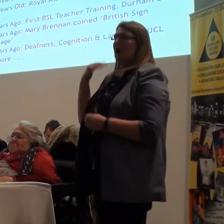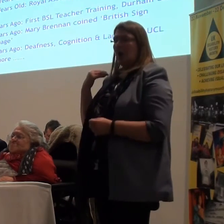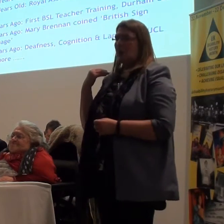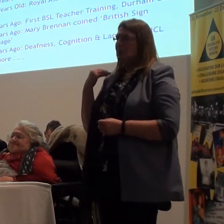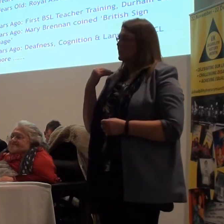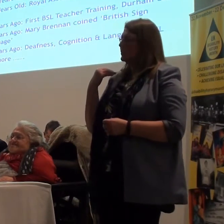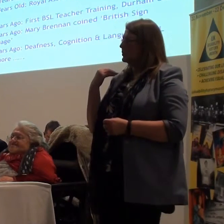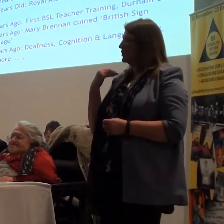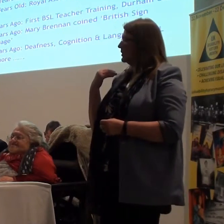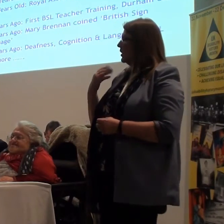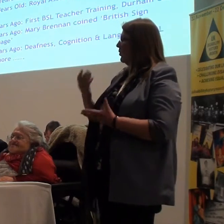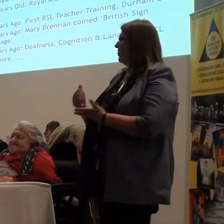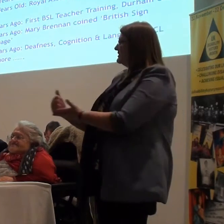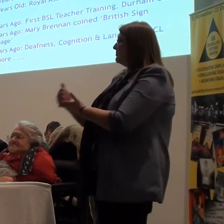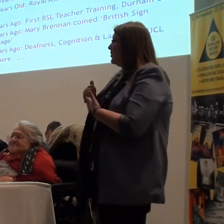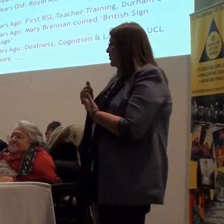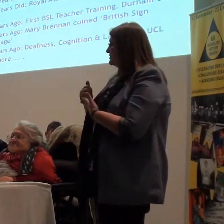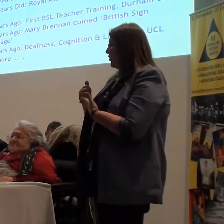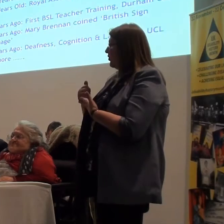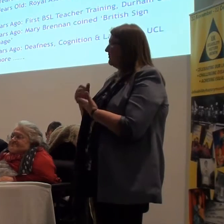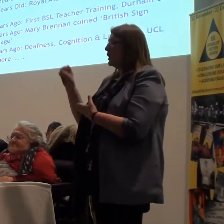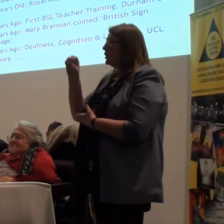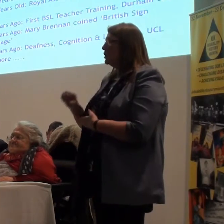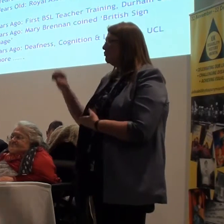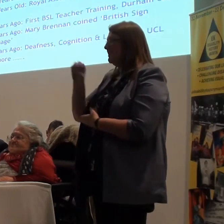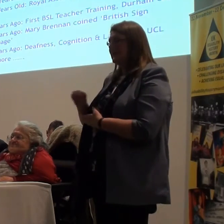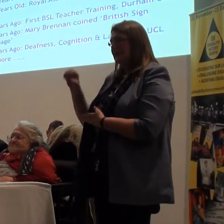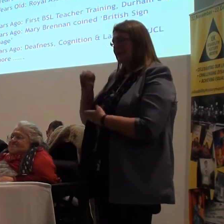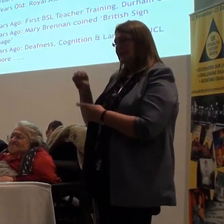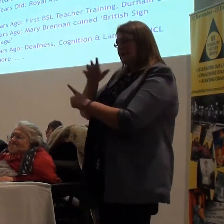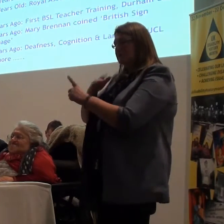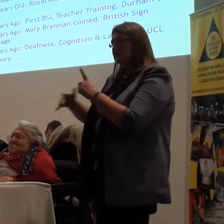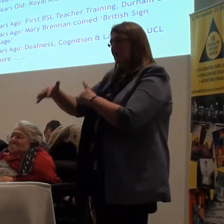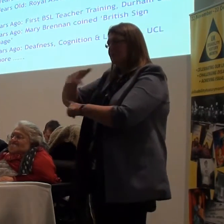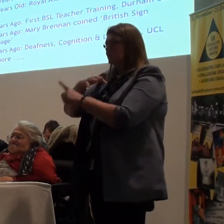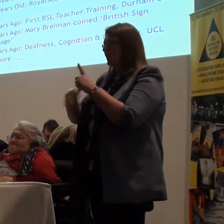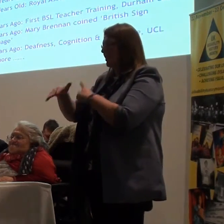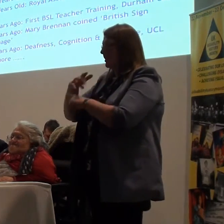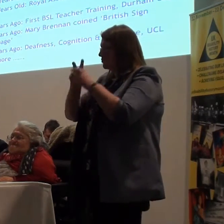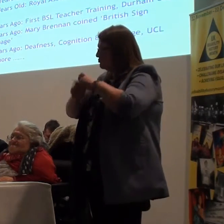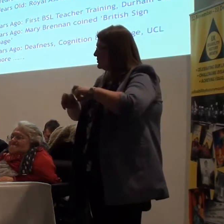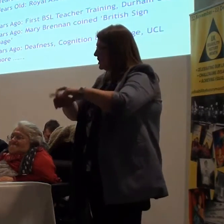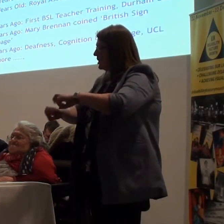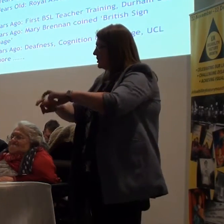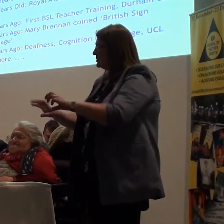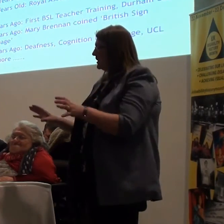Ten years ago. ago. With the support of the European Social Research